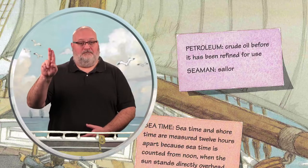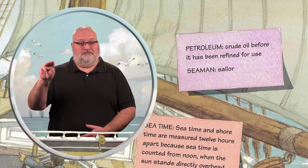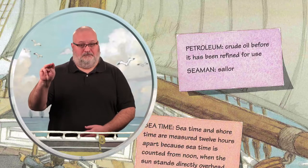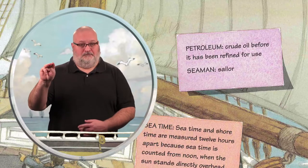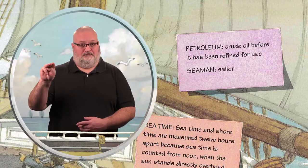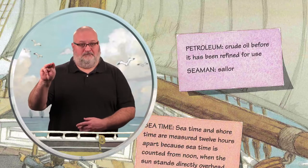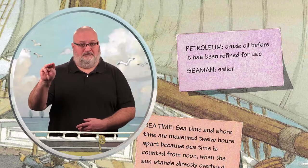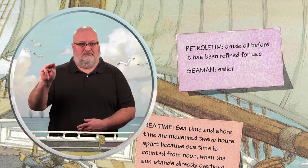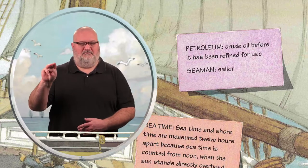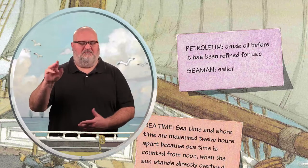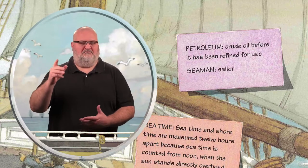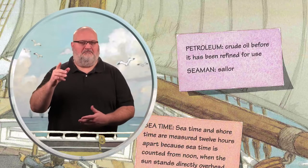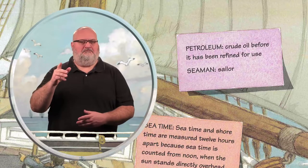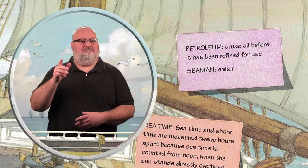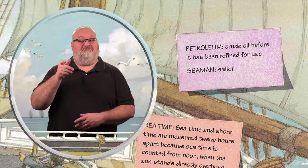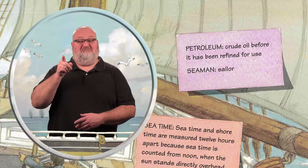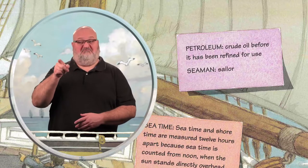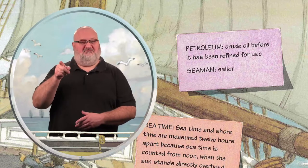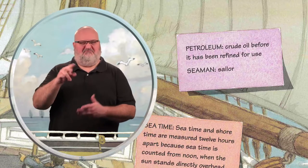Petroleum.